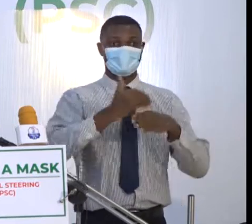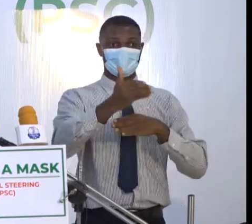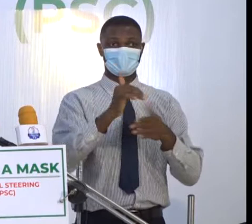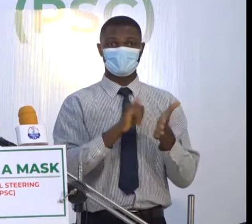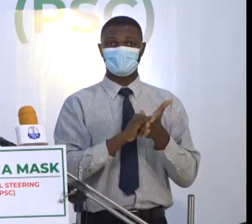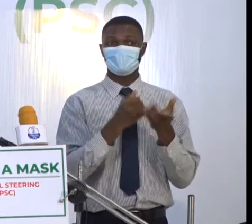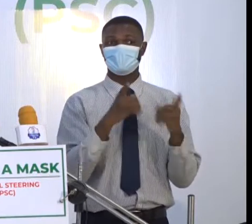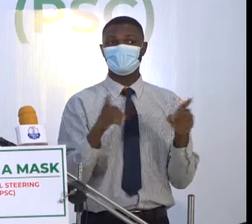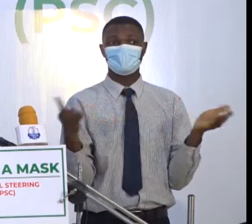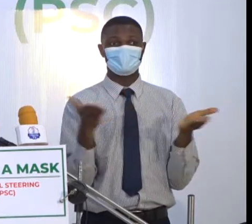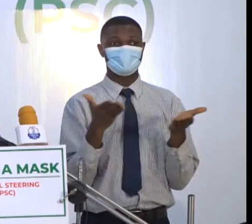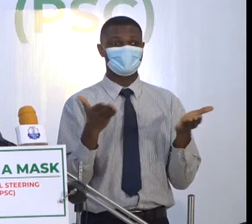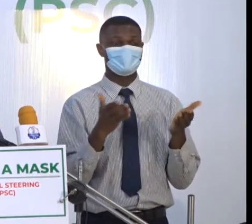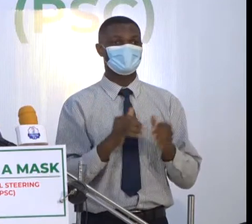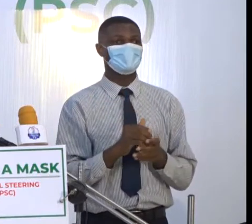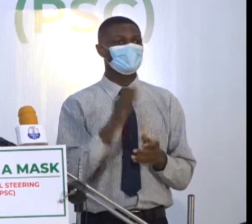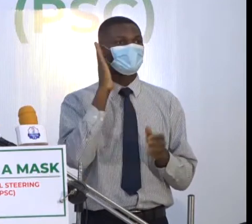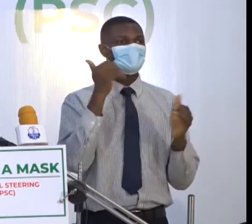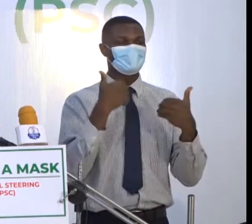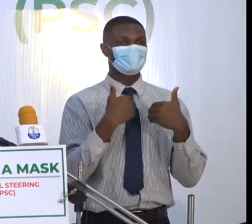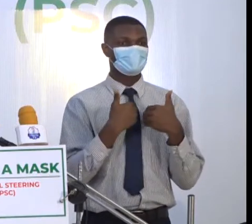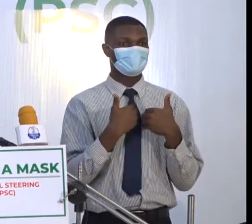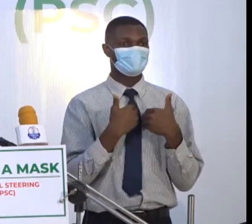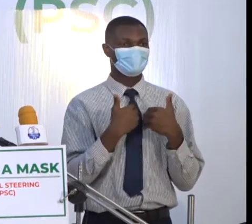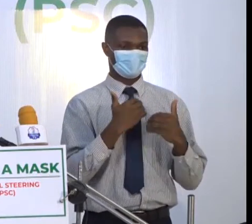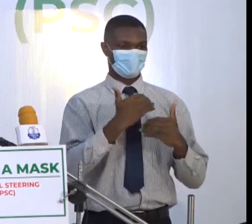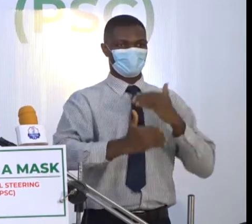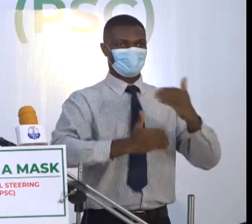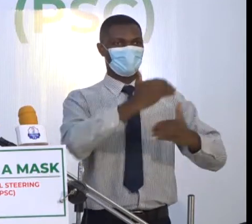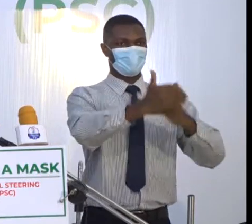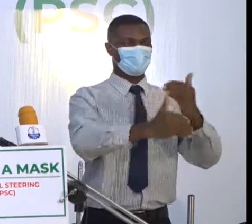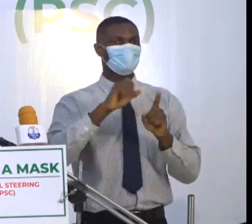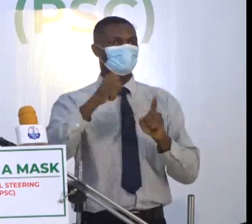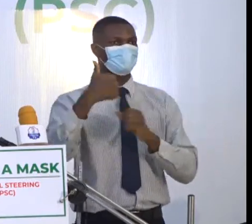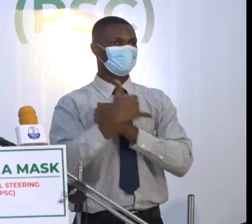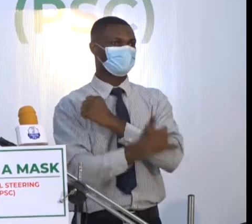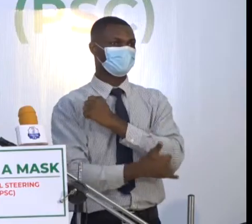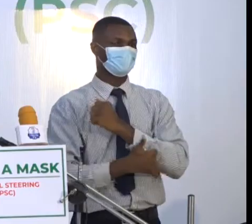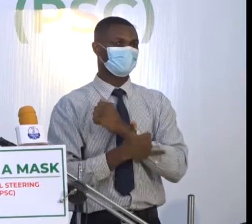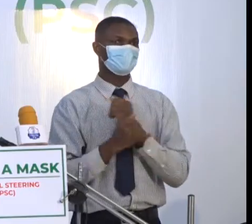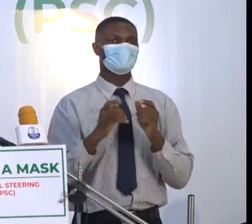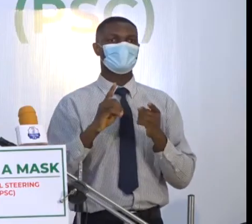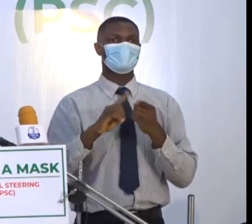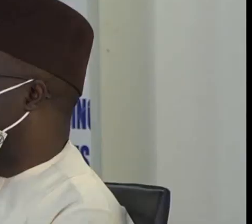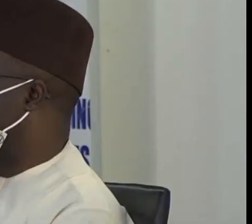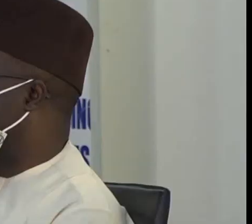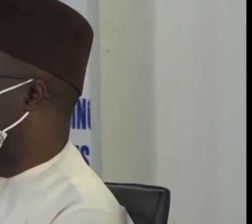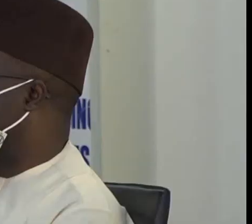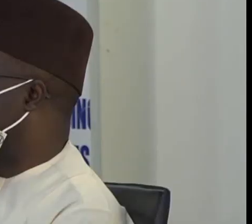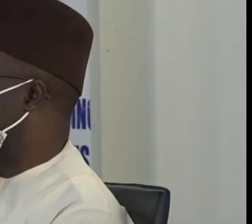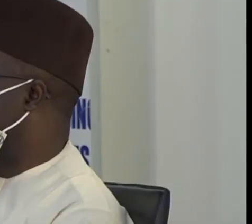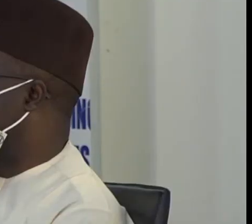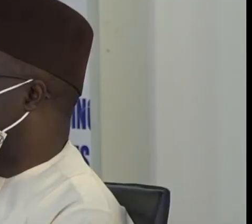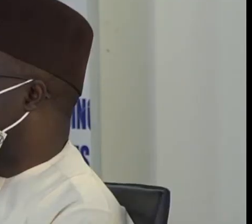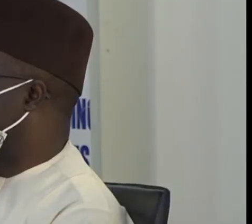He also spoke on vaccines donated by the United States of America to Nigeria. Today, we are privileged to have